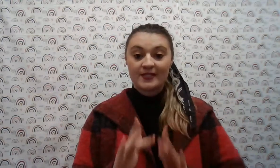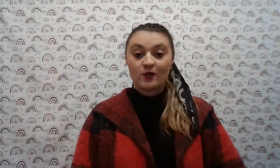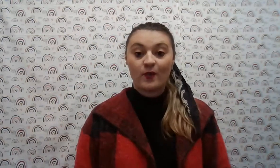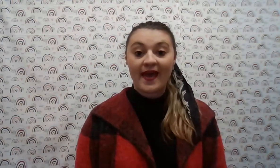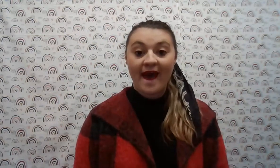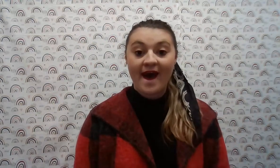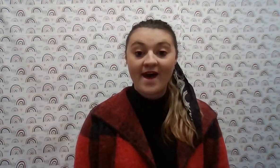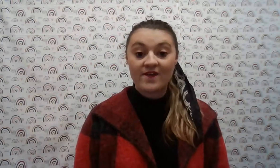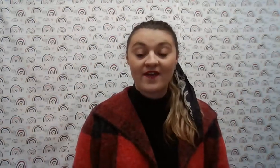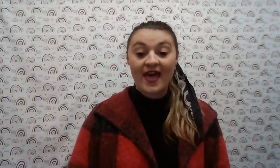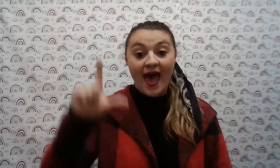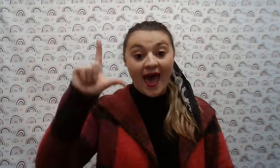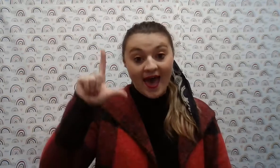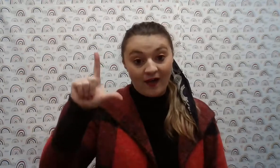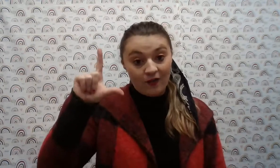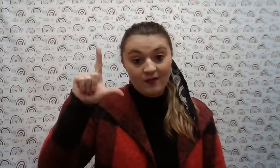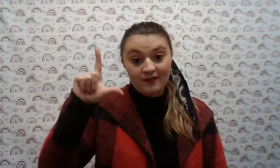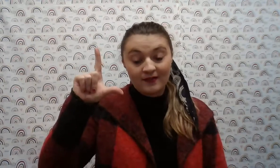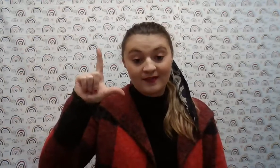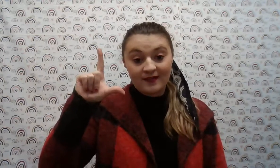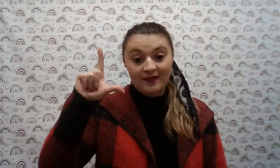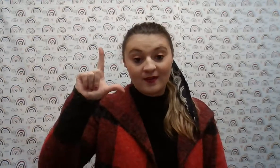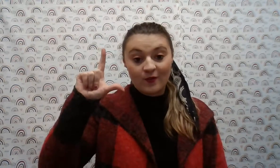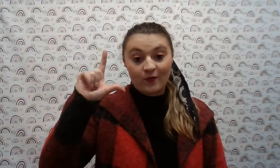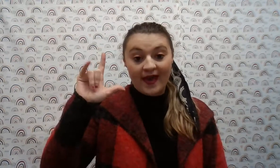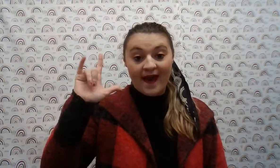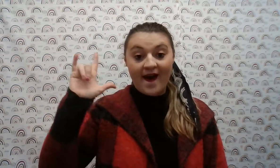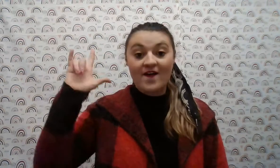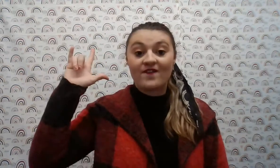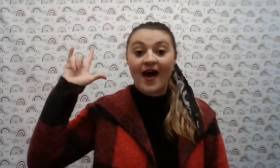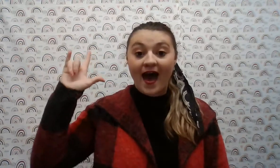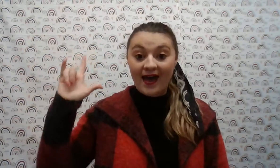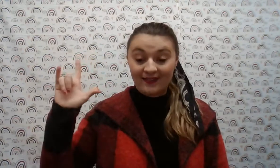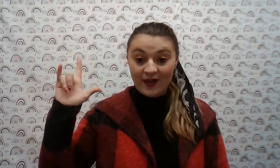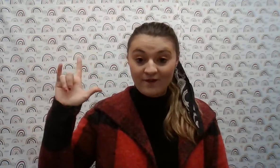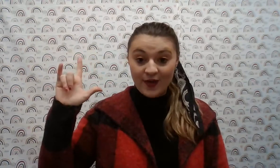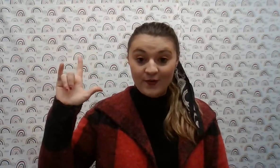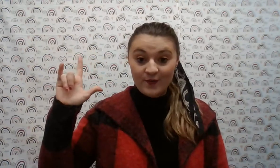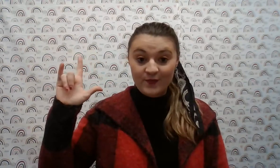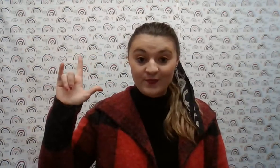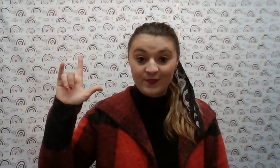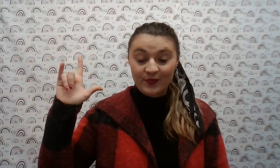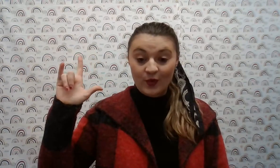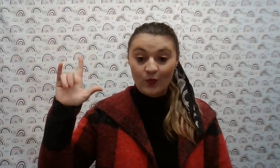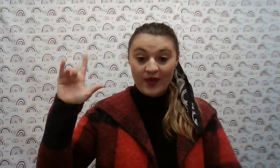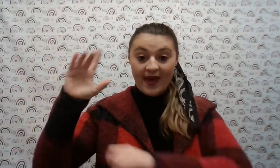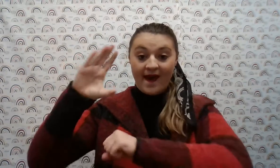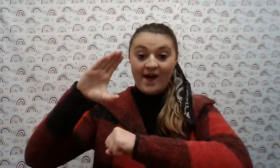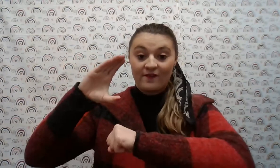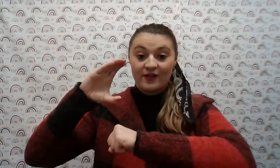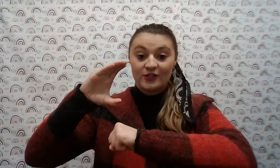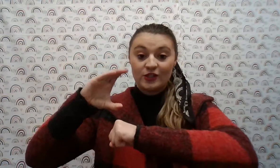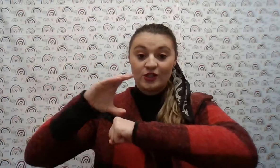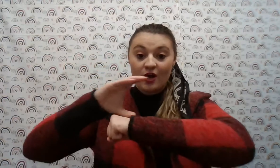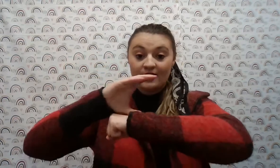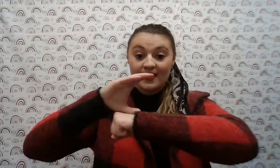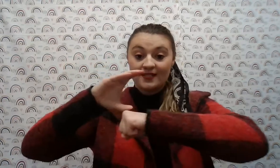So we have L, we have I love you, we have chocolate,